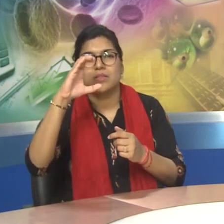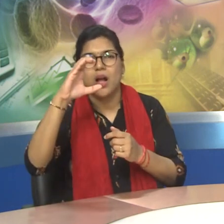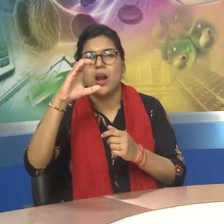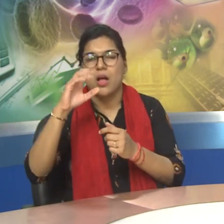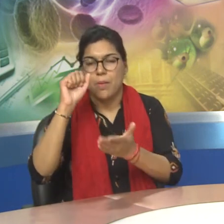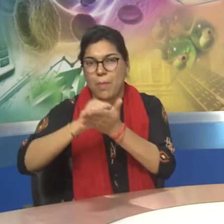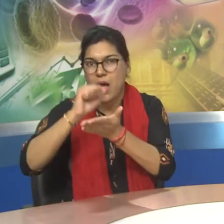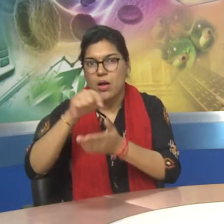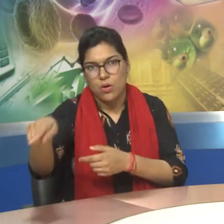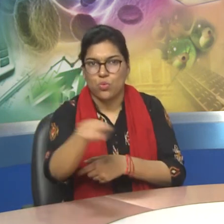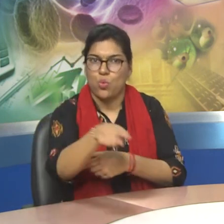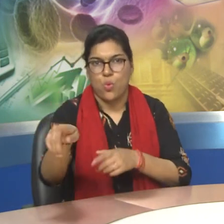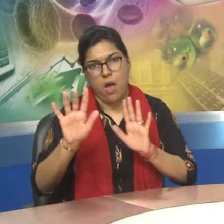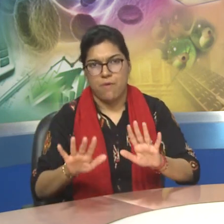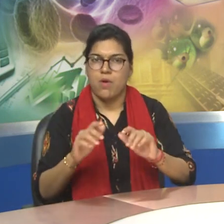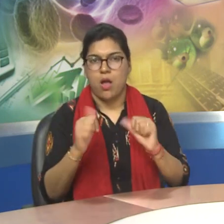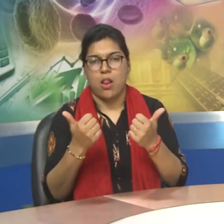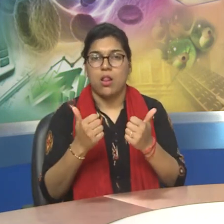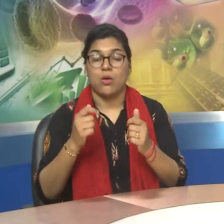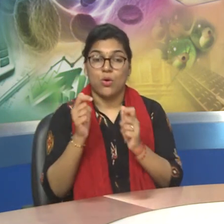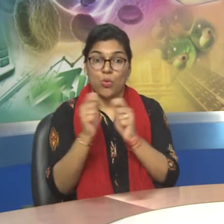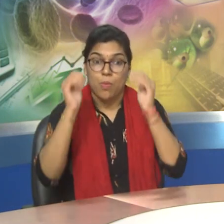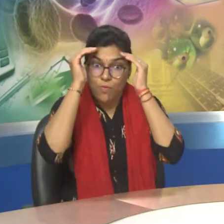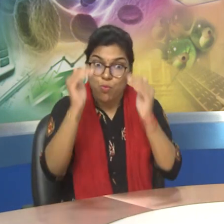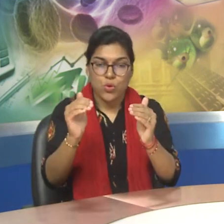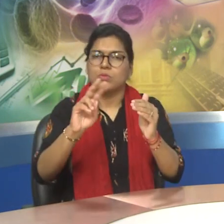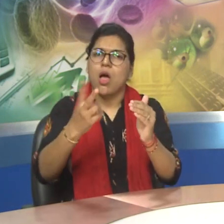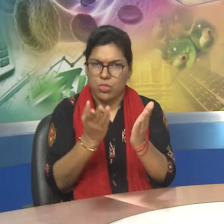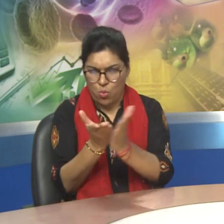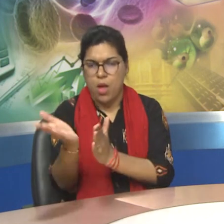practical information and promoting a specific point of view.